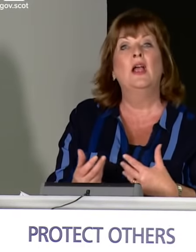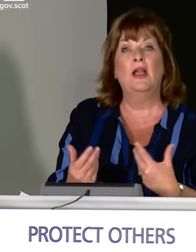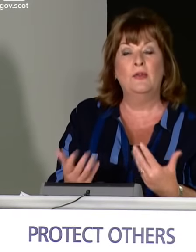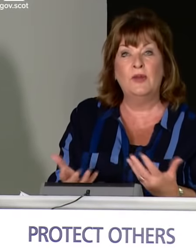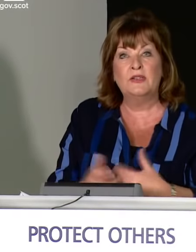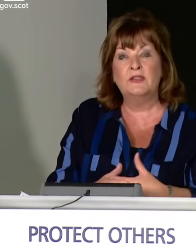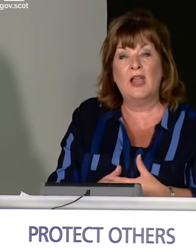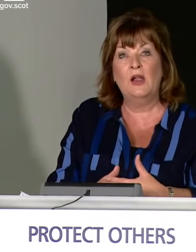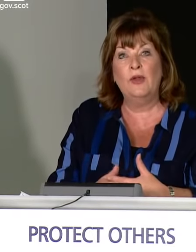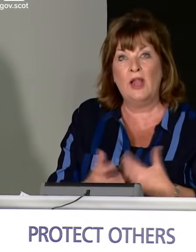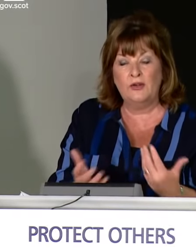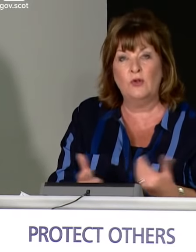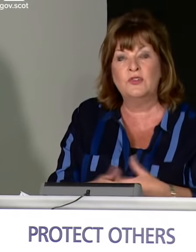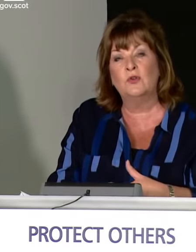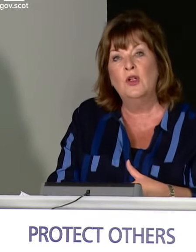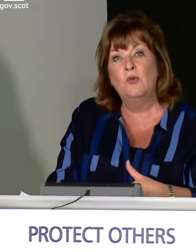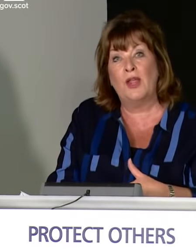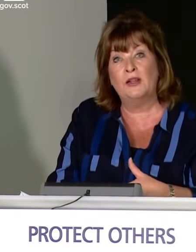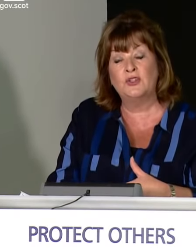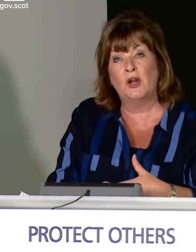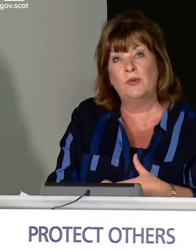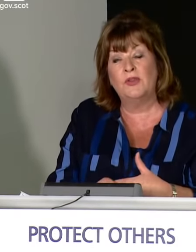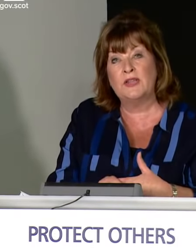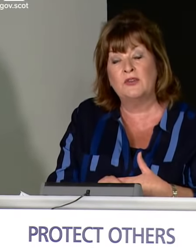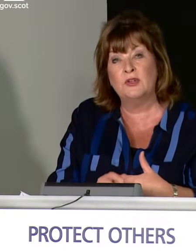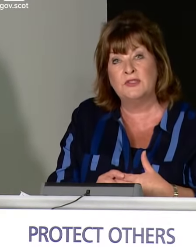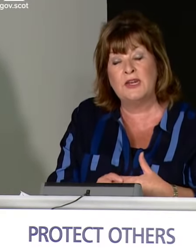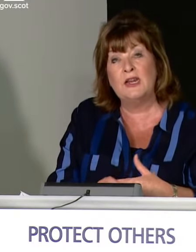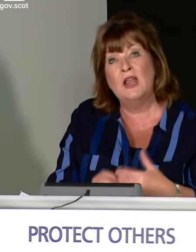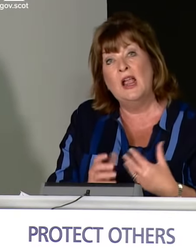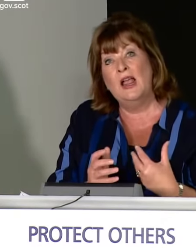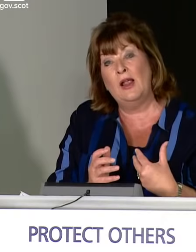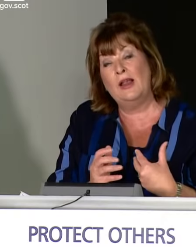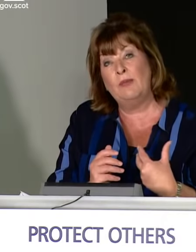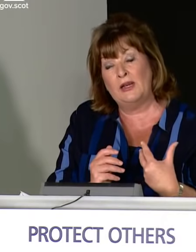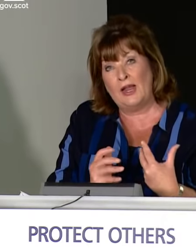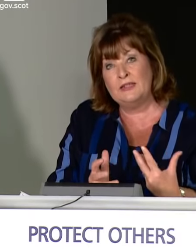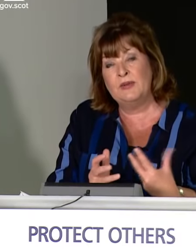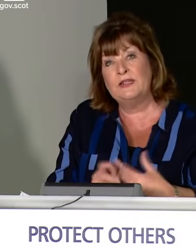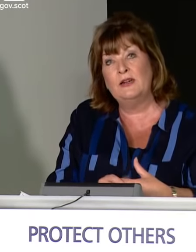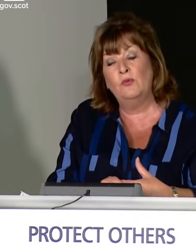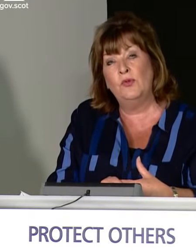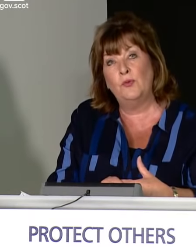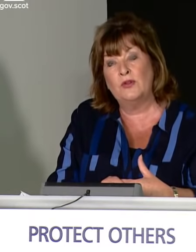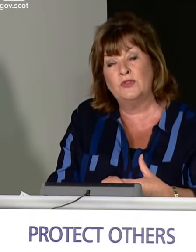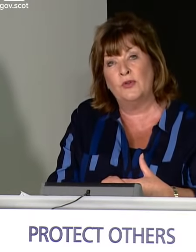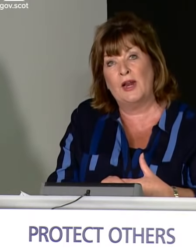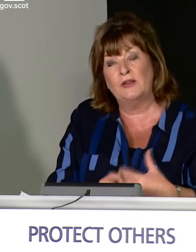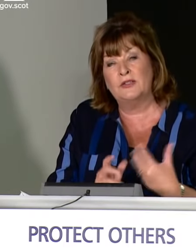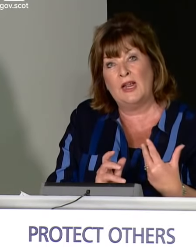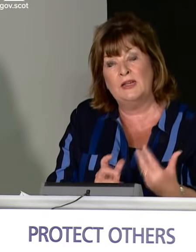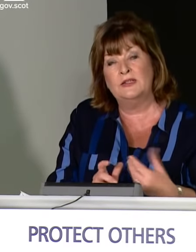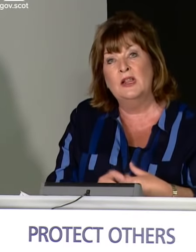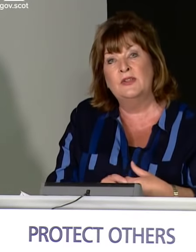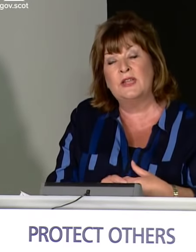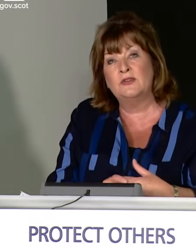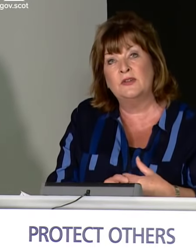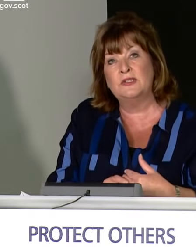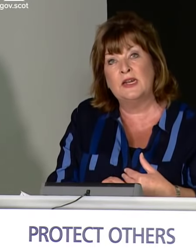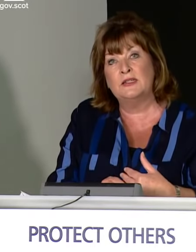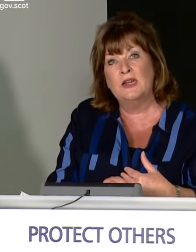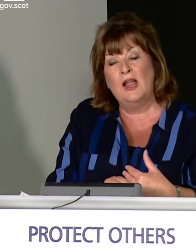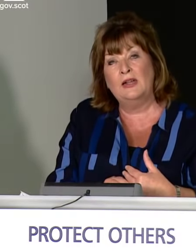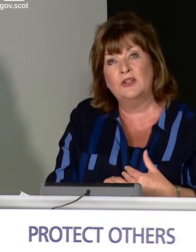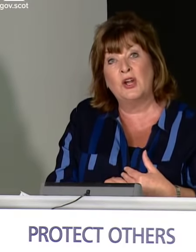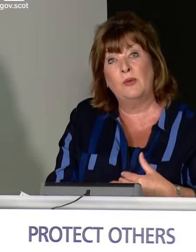with Minister Zahawi and also with Alex Sharma, the Secretary of State. In my last meeting with Wales Northern Ireland and the